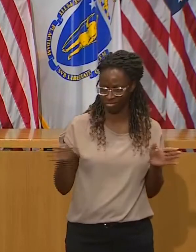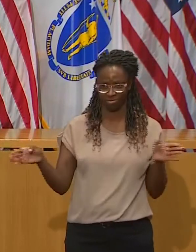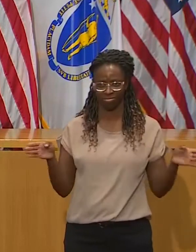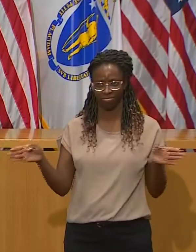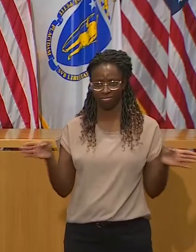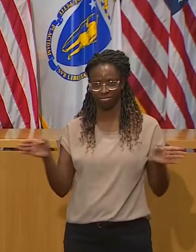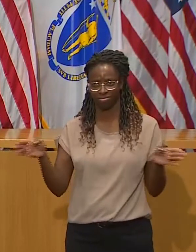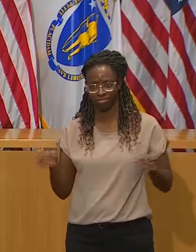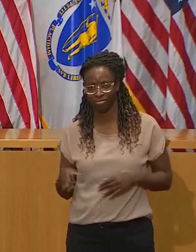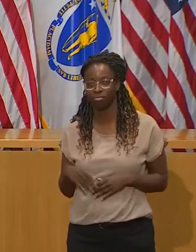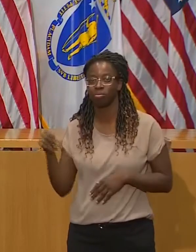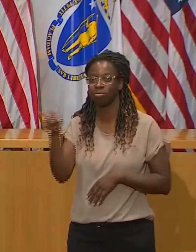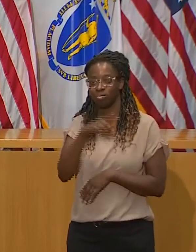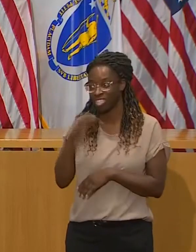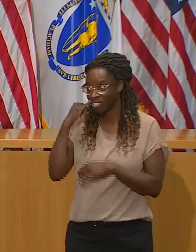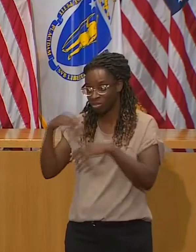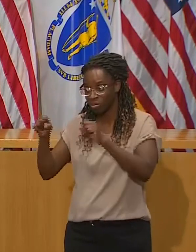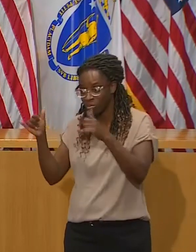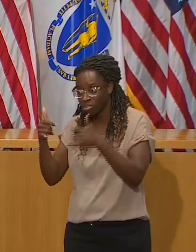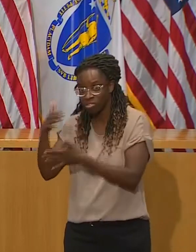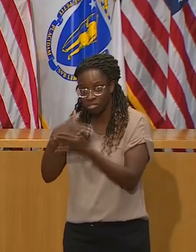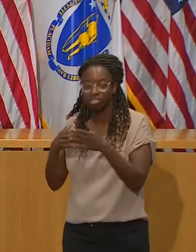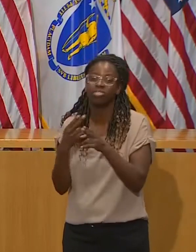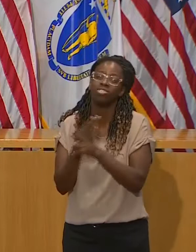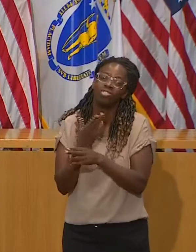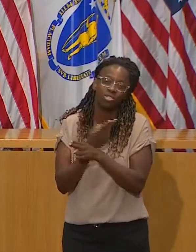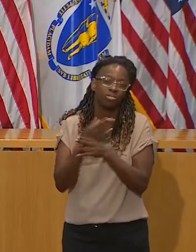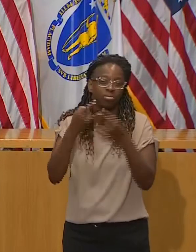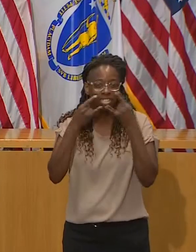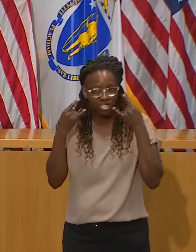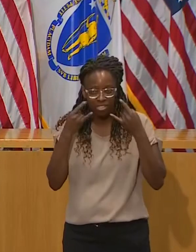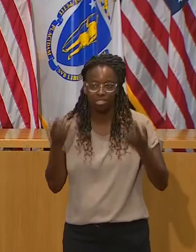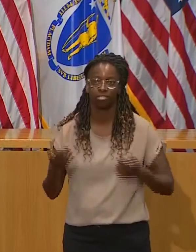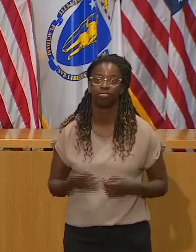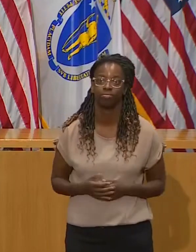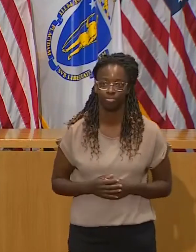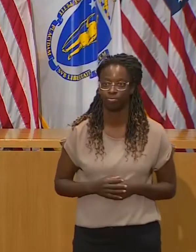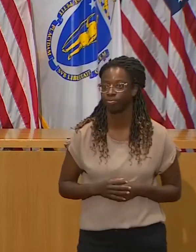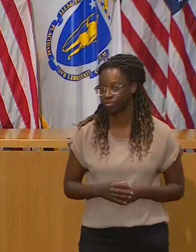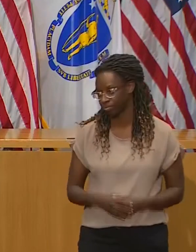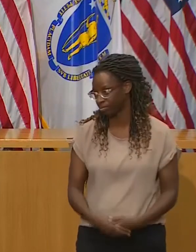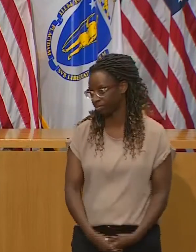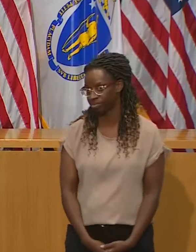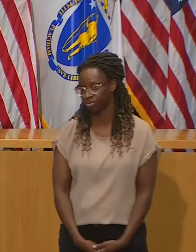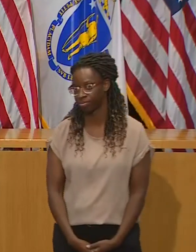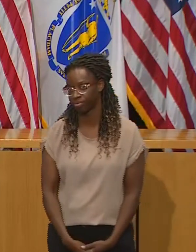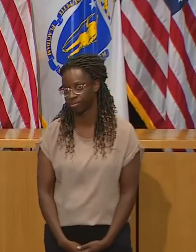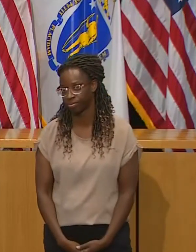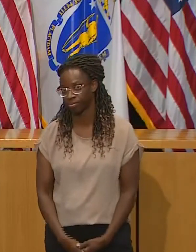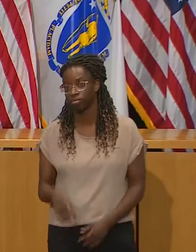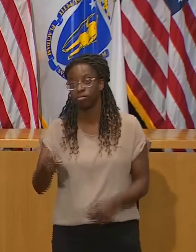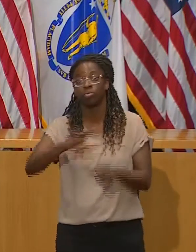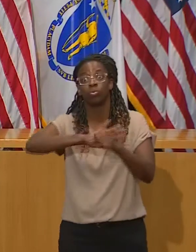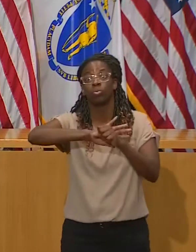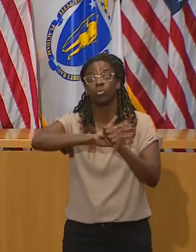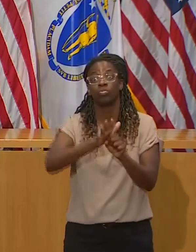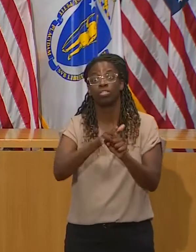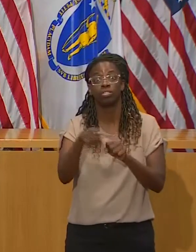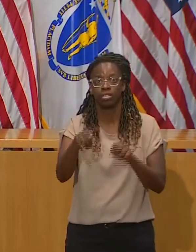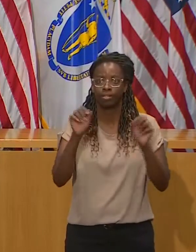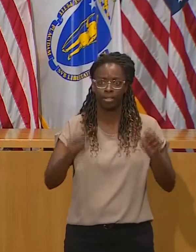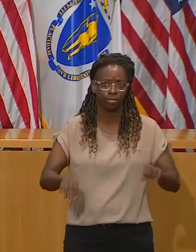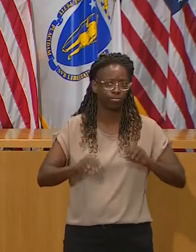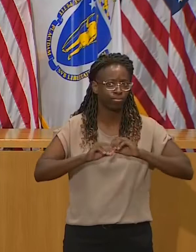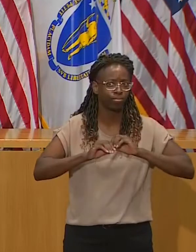to respect the fact that the virus will travel if you let it. And, you know, there's so much